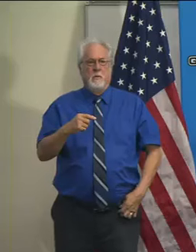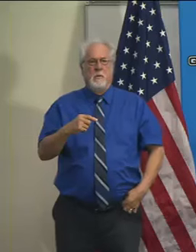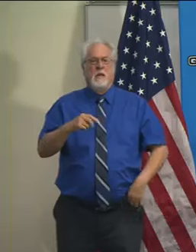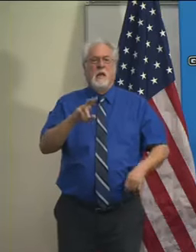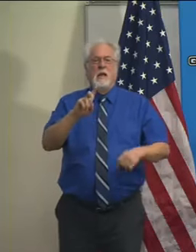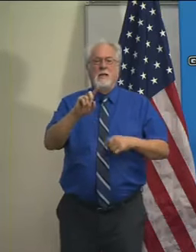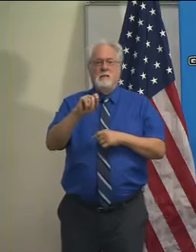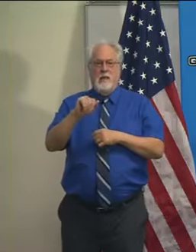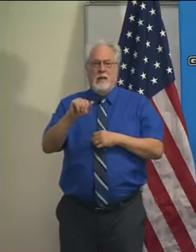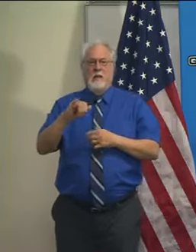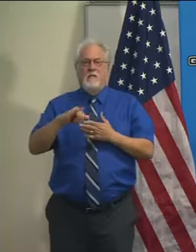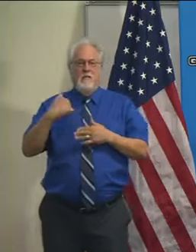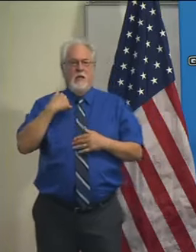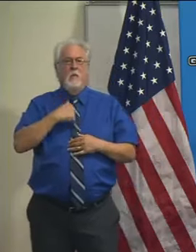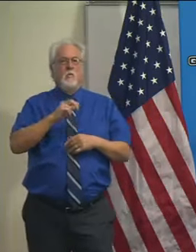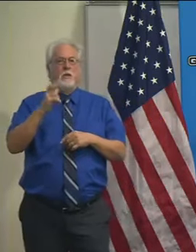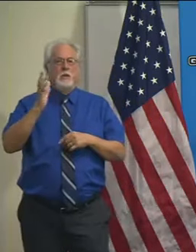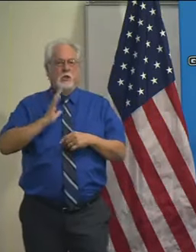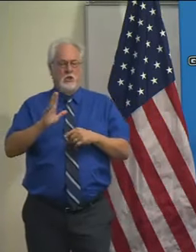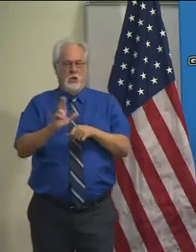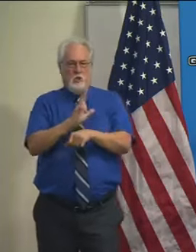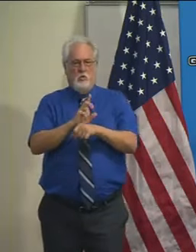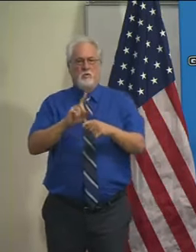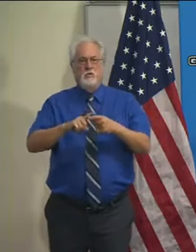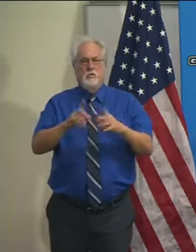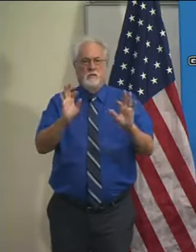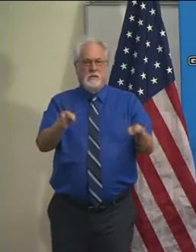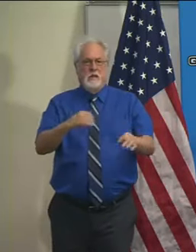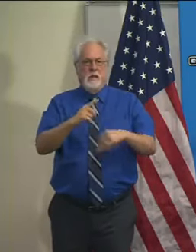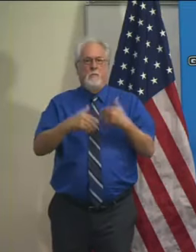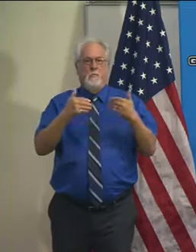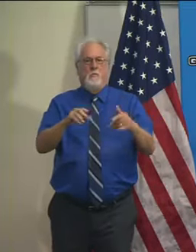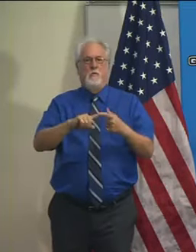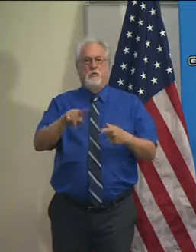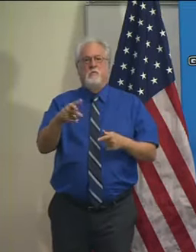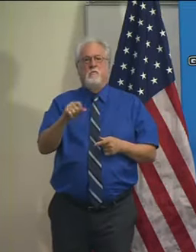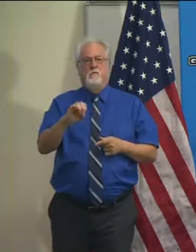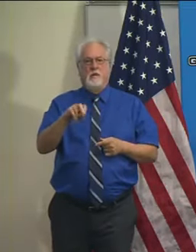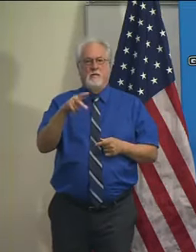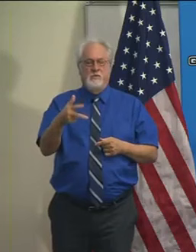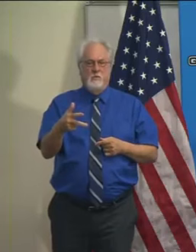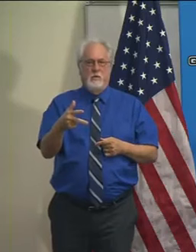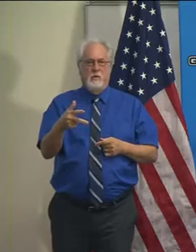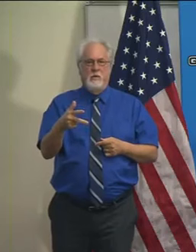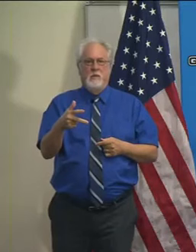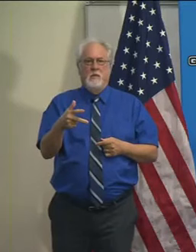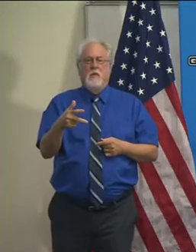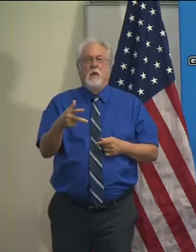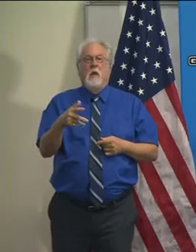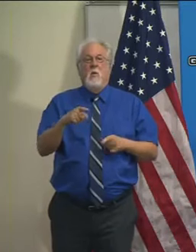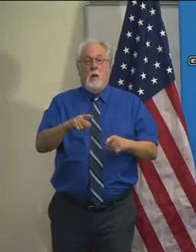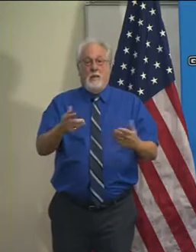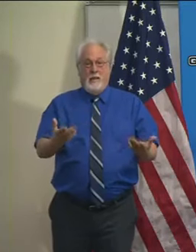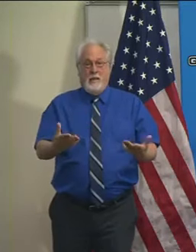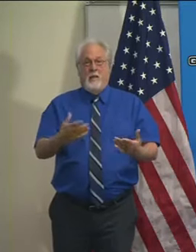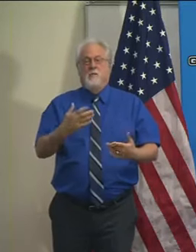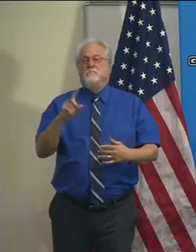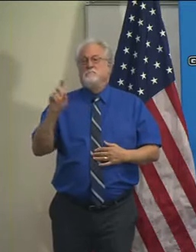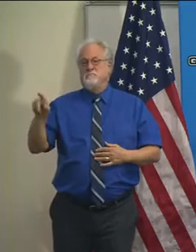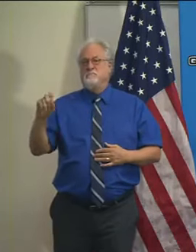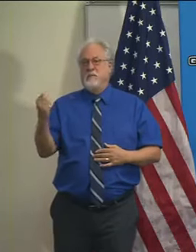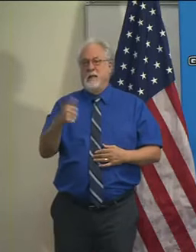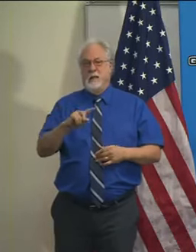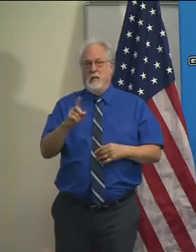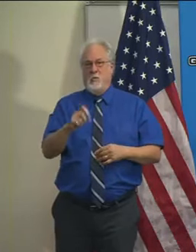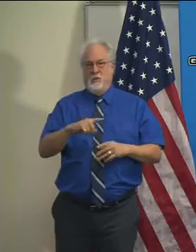data that we used to inform the decision about moving to phase 3. And then while he's up here, please ask him any